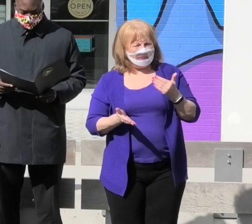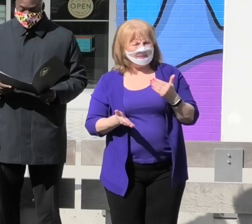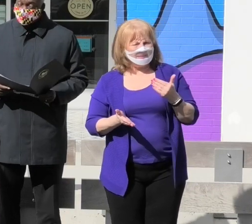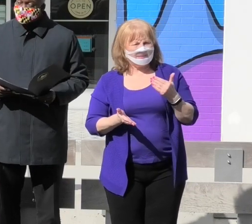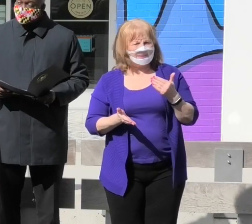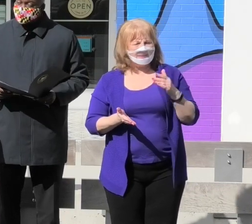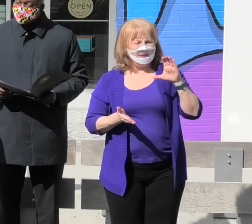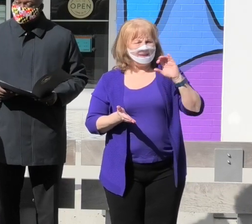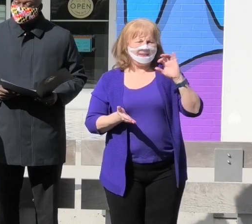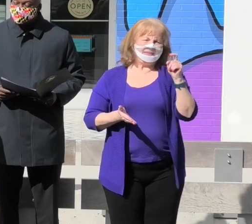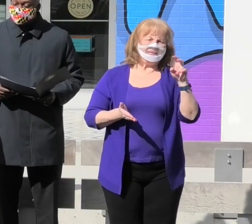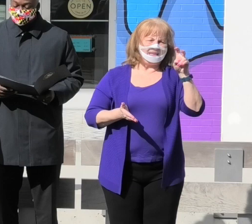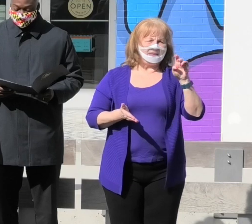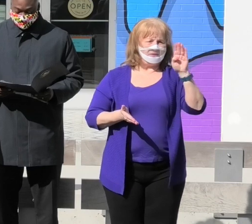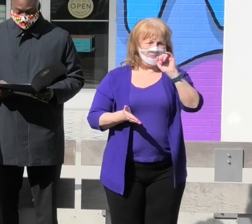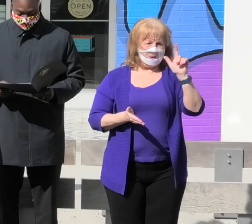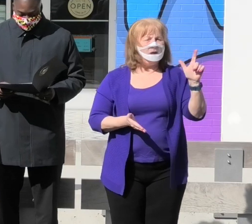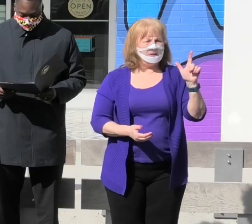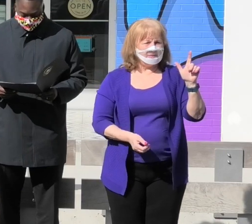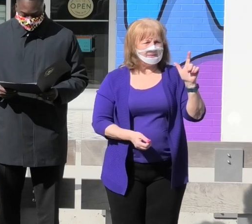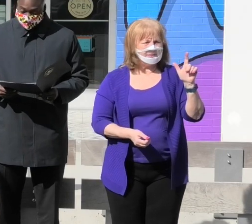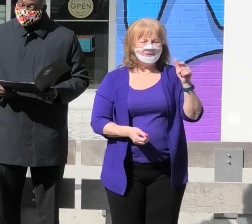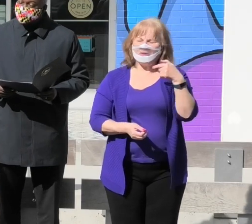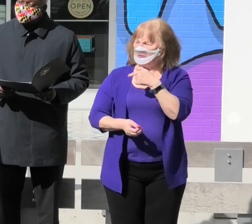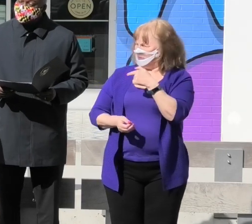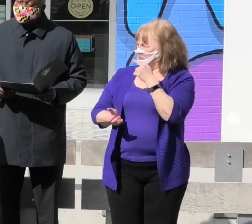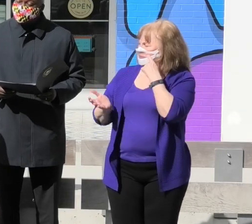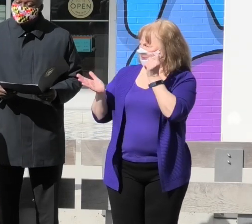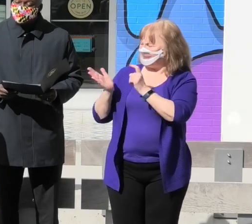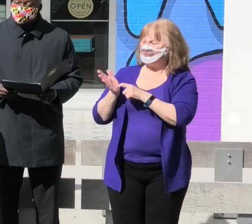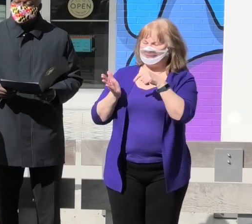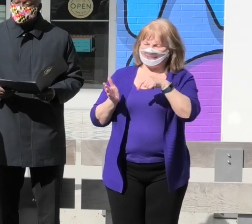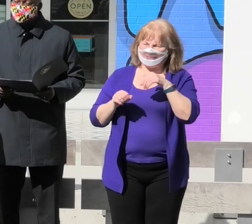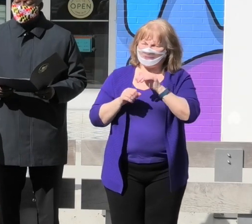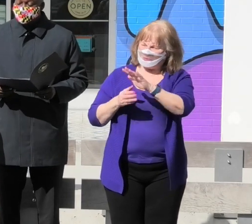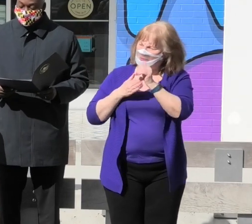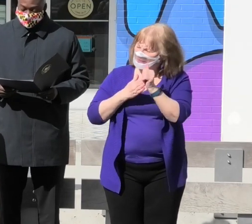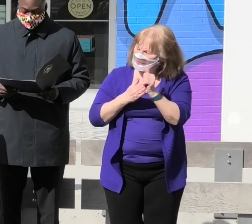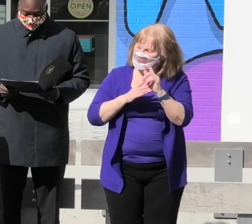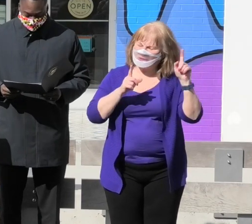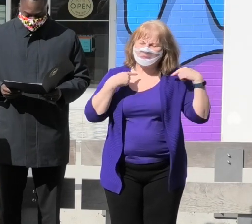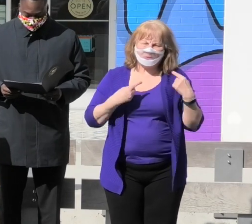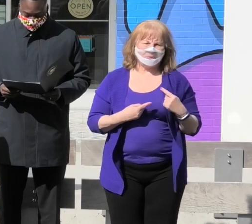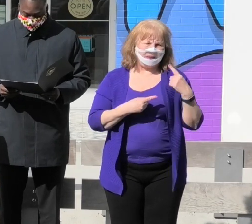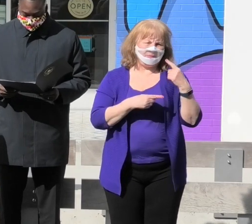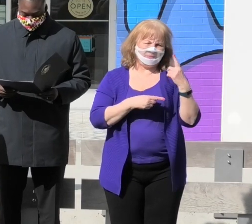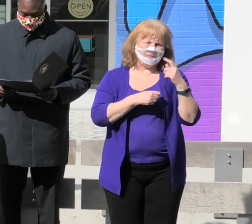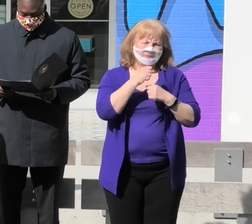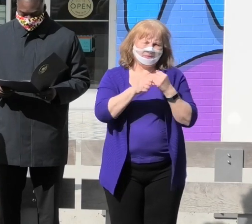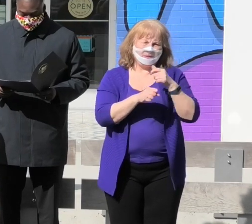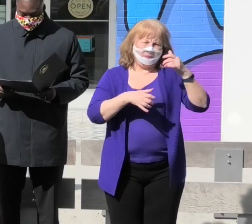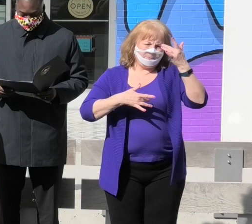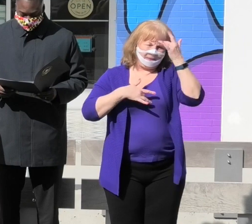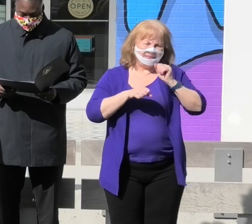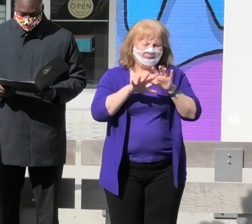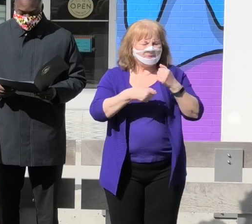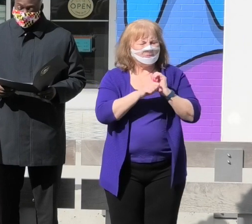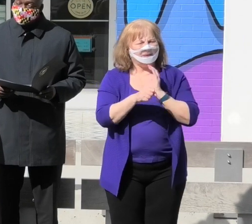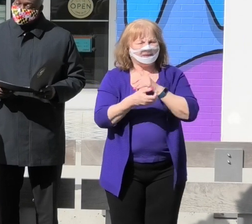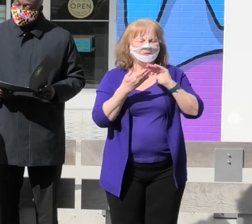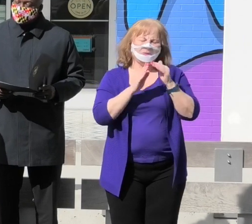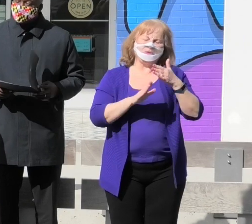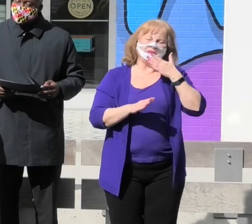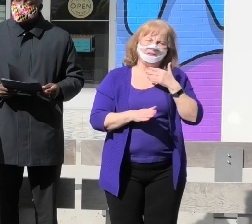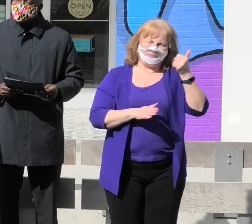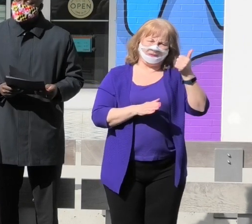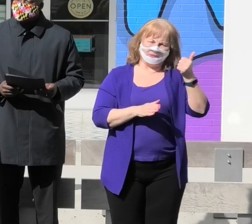County Executive Ball. You certainly recognize this and your leadership throughout this pandemic has made our community better.